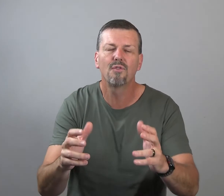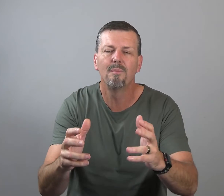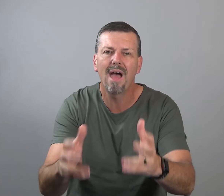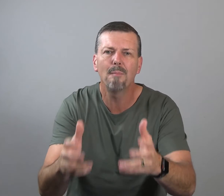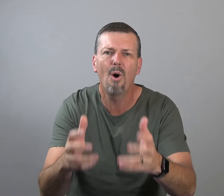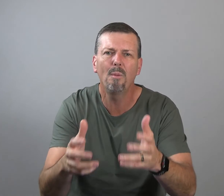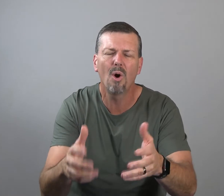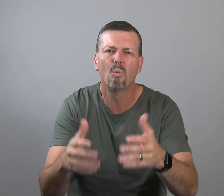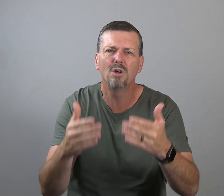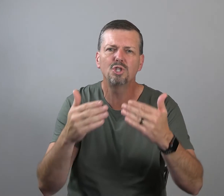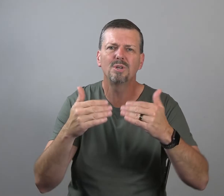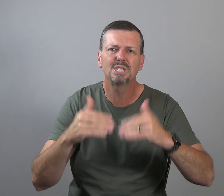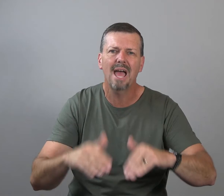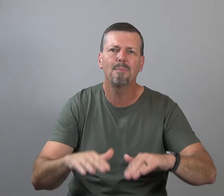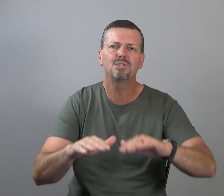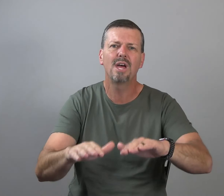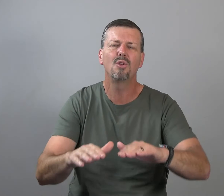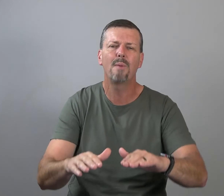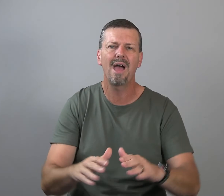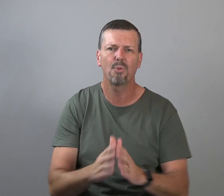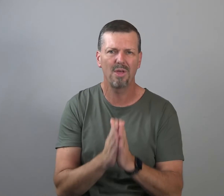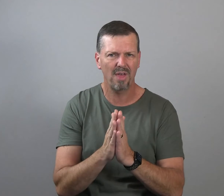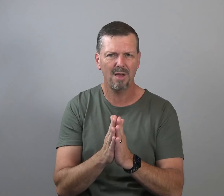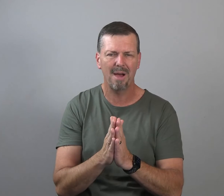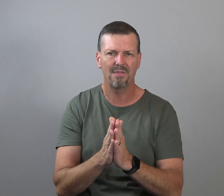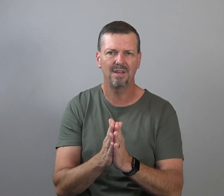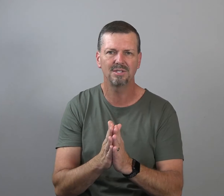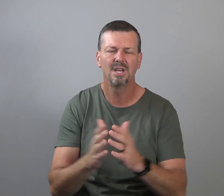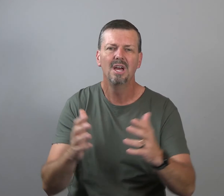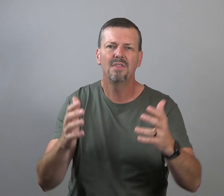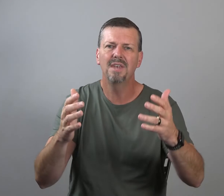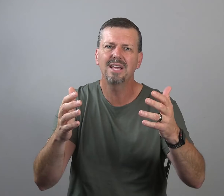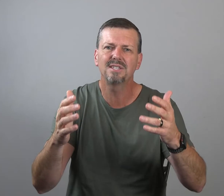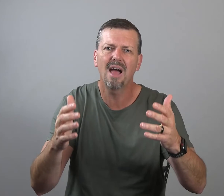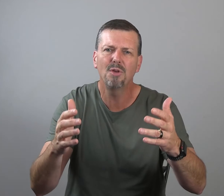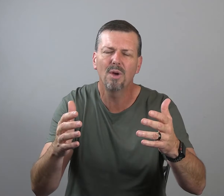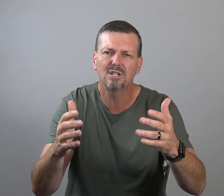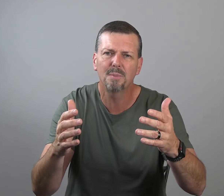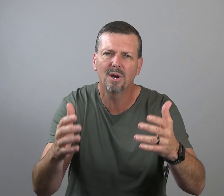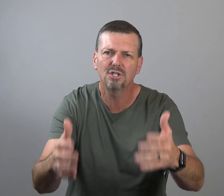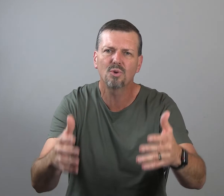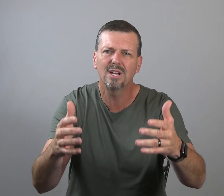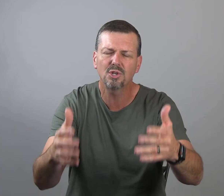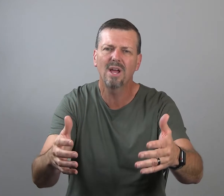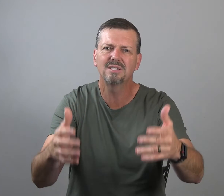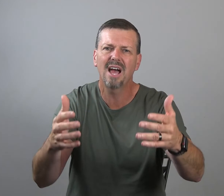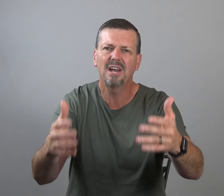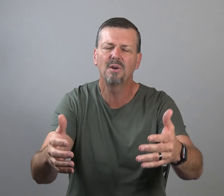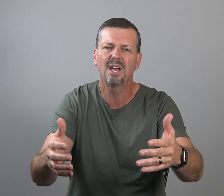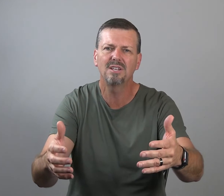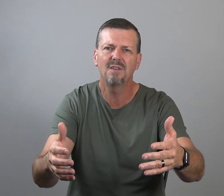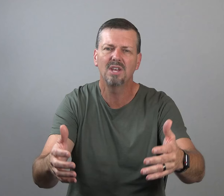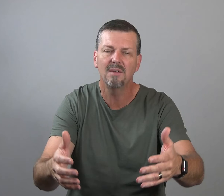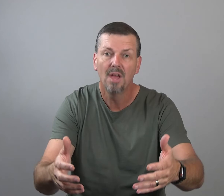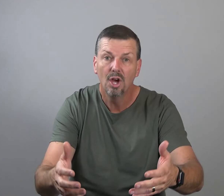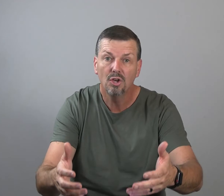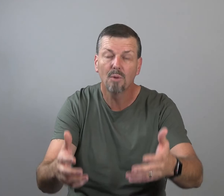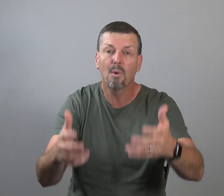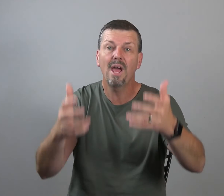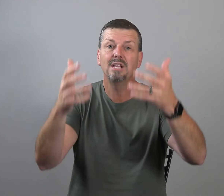from that moment on, once you establish that new pathway, think about this. The next time you experience stress or anxiety or negativity, your brain